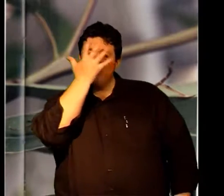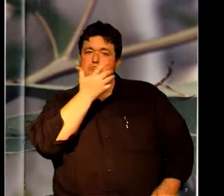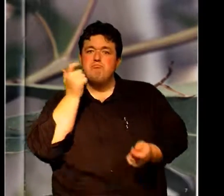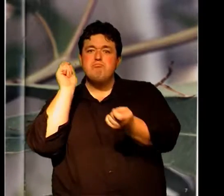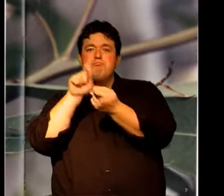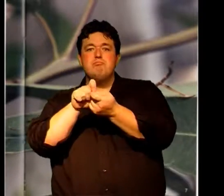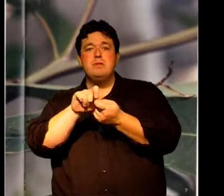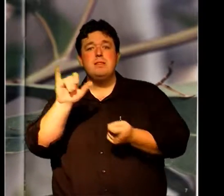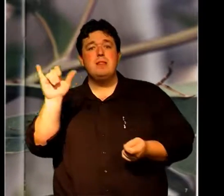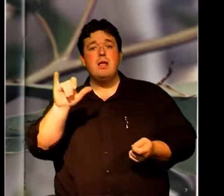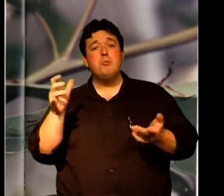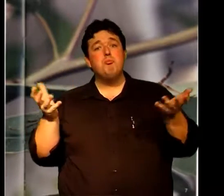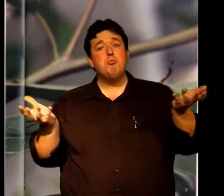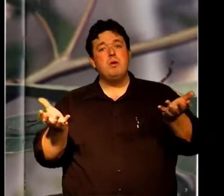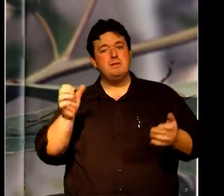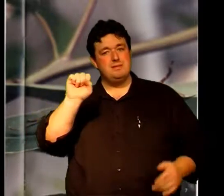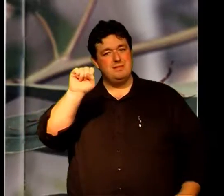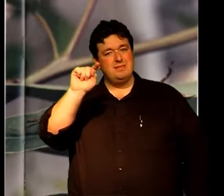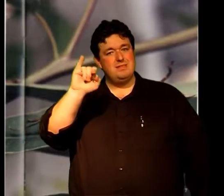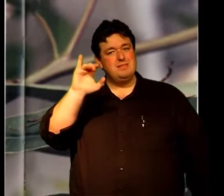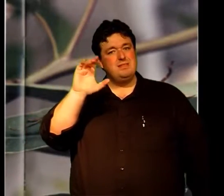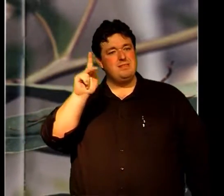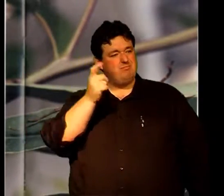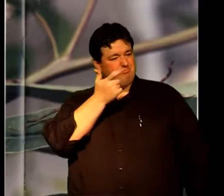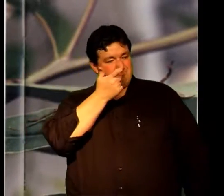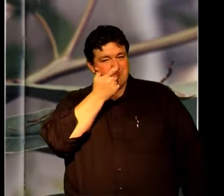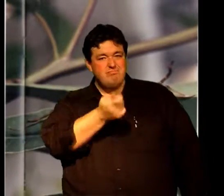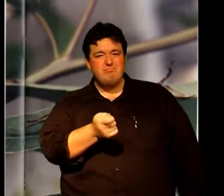When birds come looking for it, they can't find him Because he looks like a stick